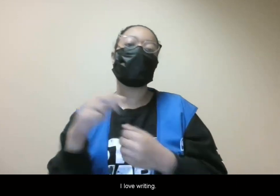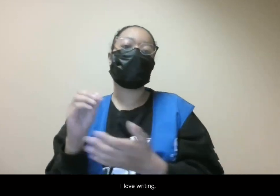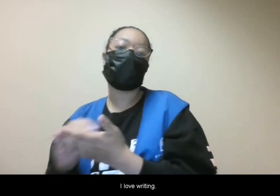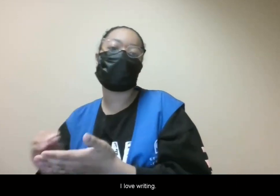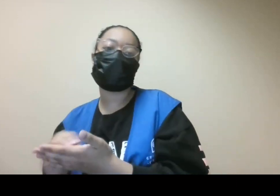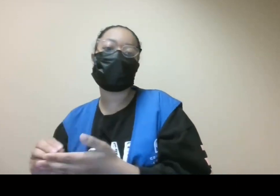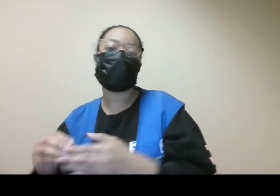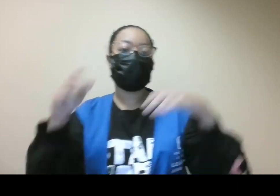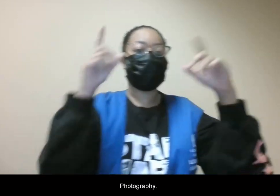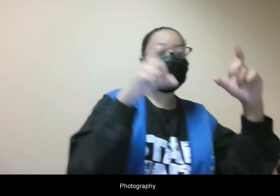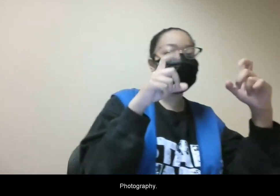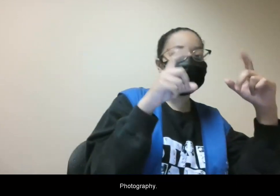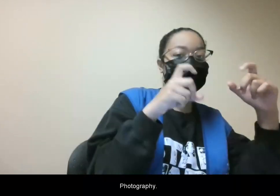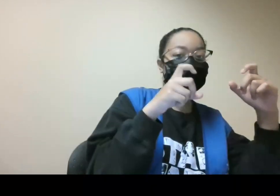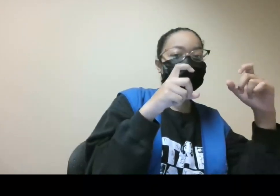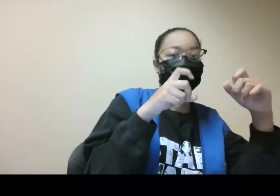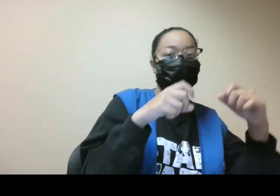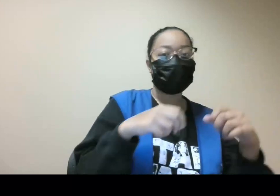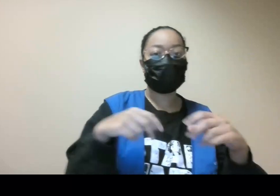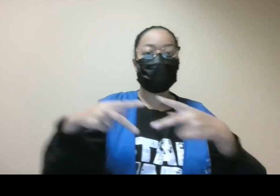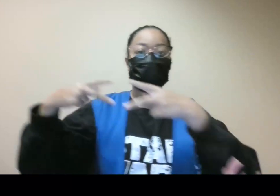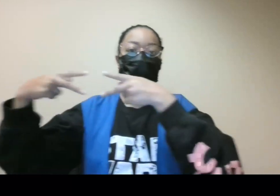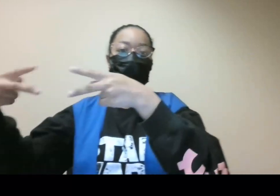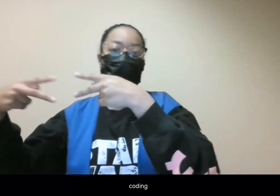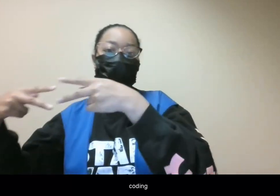writing, photography, coding,